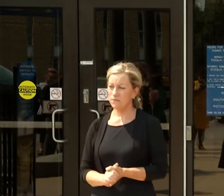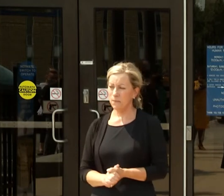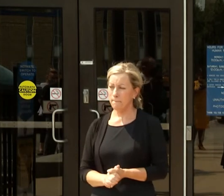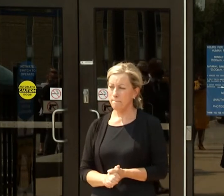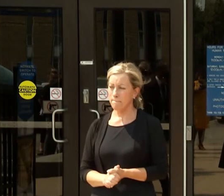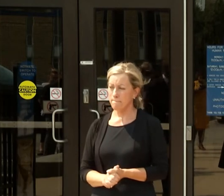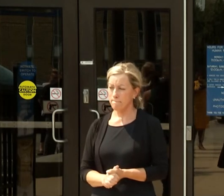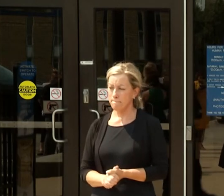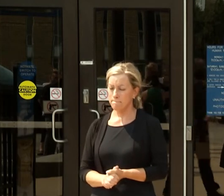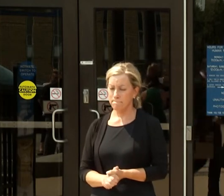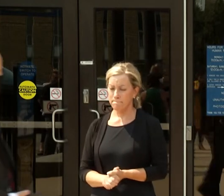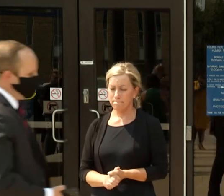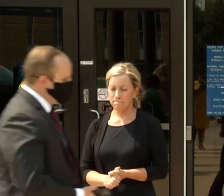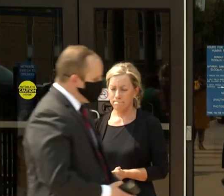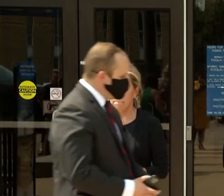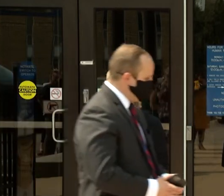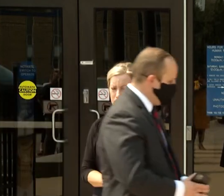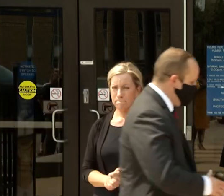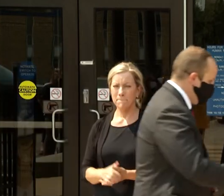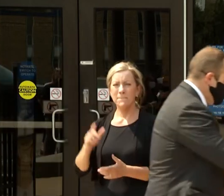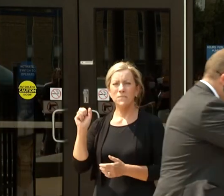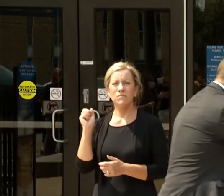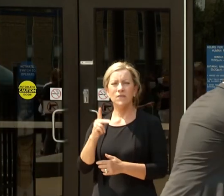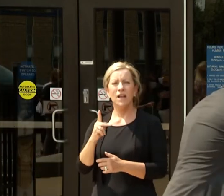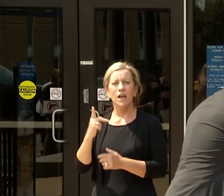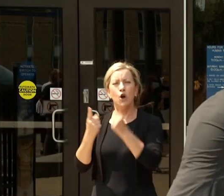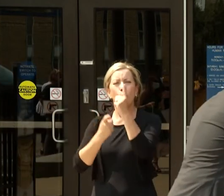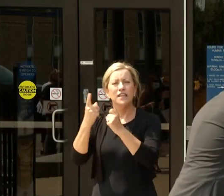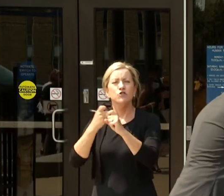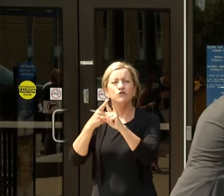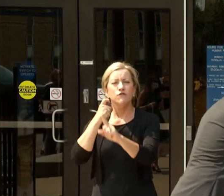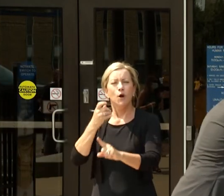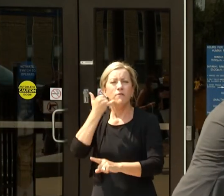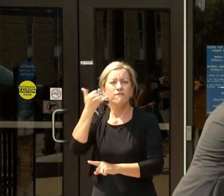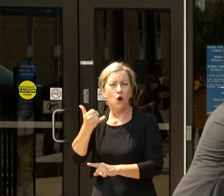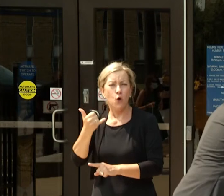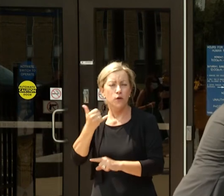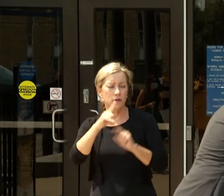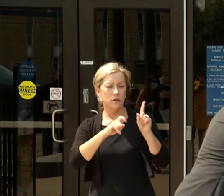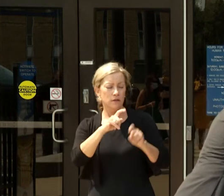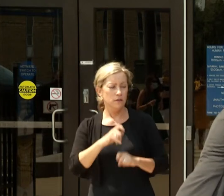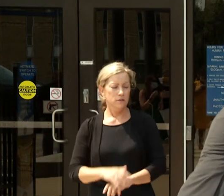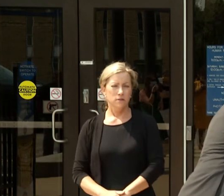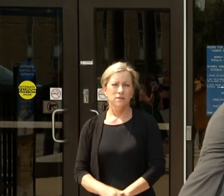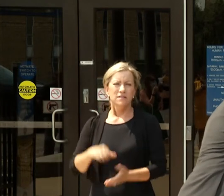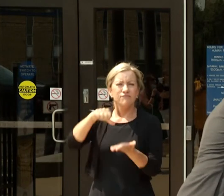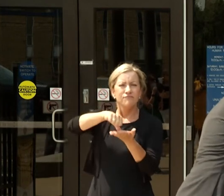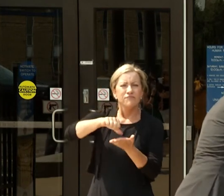Dr. Okay, taking questions from the line. Put you on speaker.